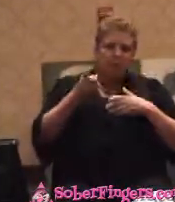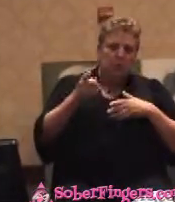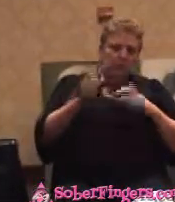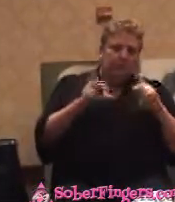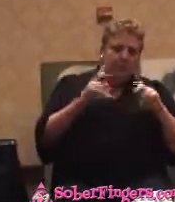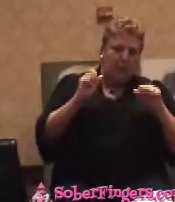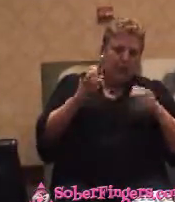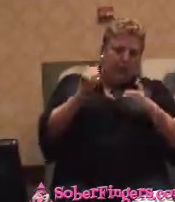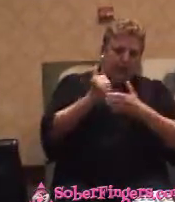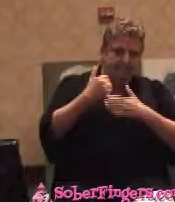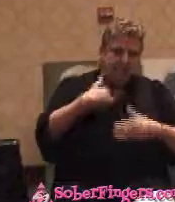help me.